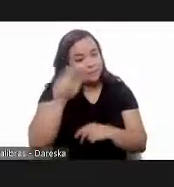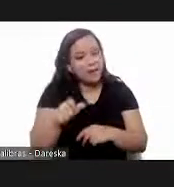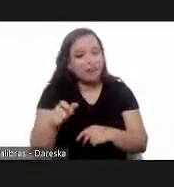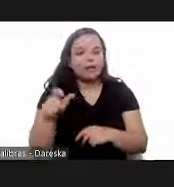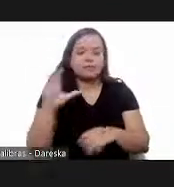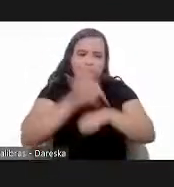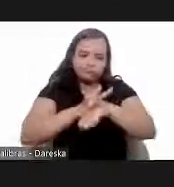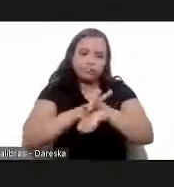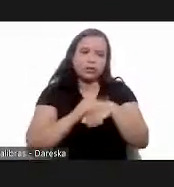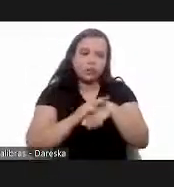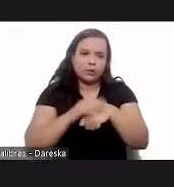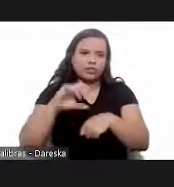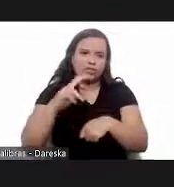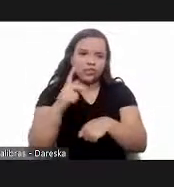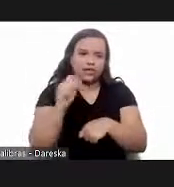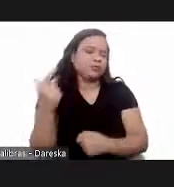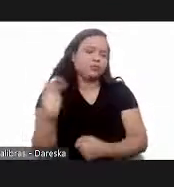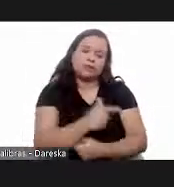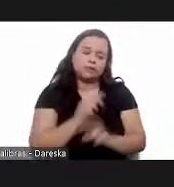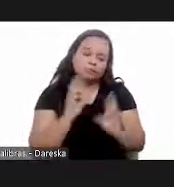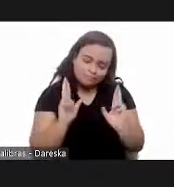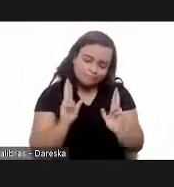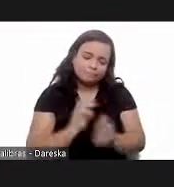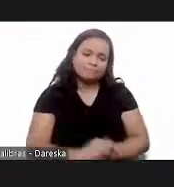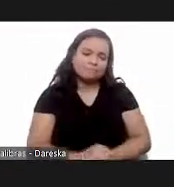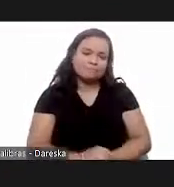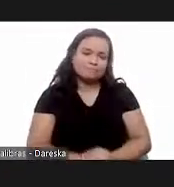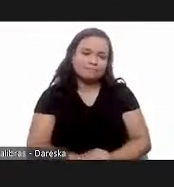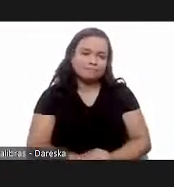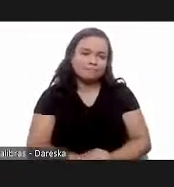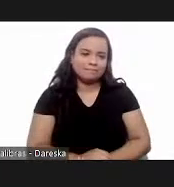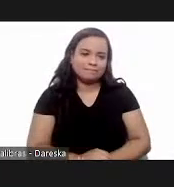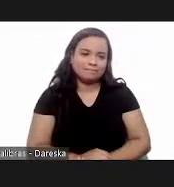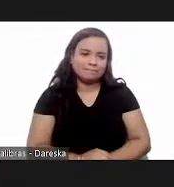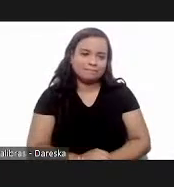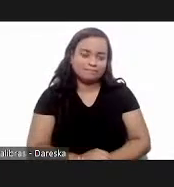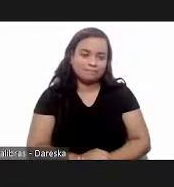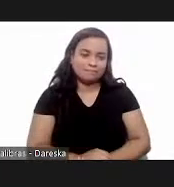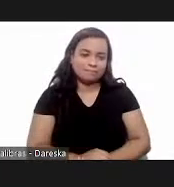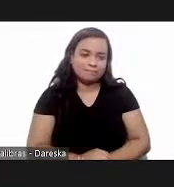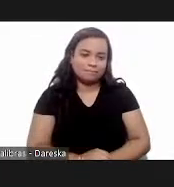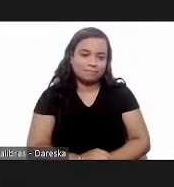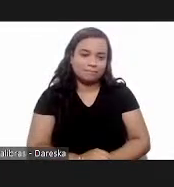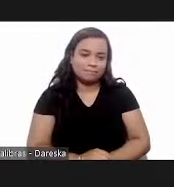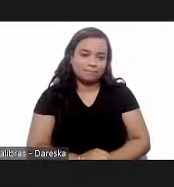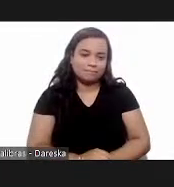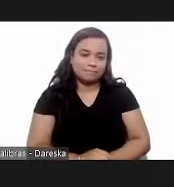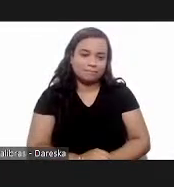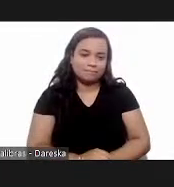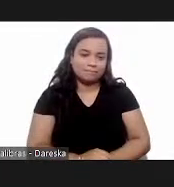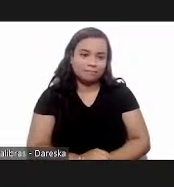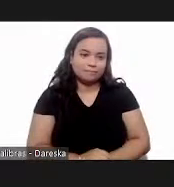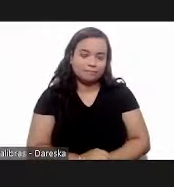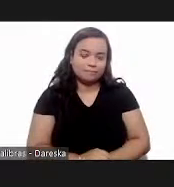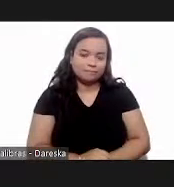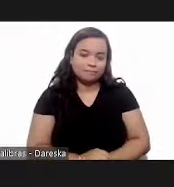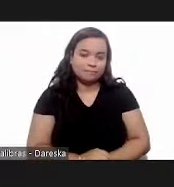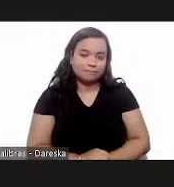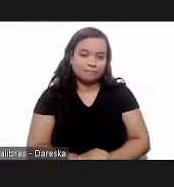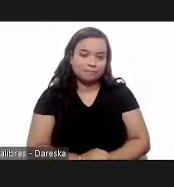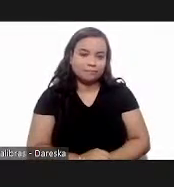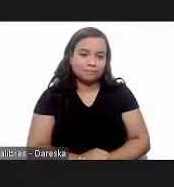uh she doesn't have uh he doesn't have chagas rather 1300 children are born in